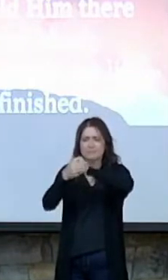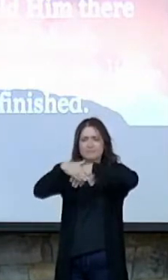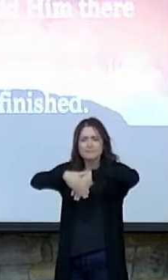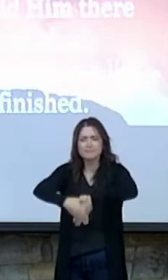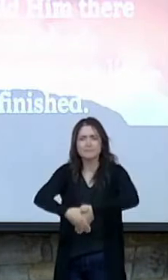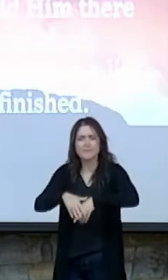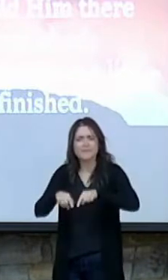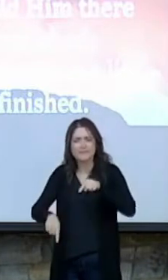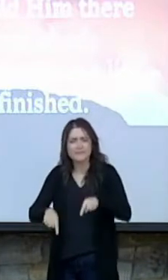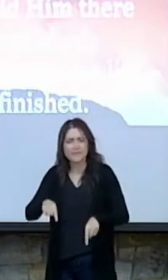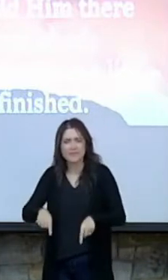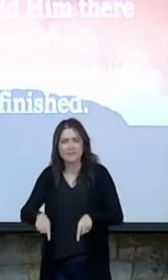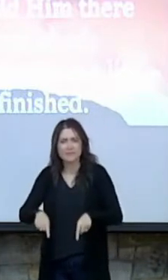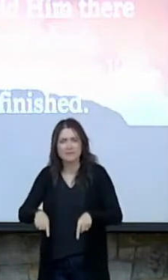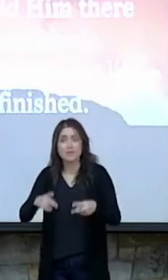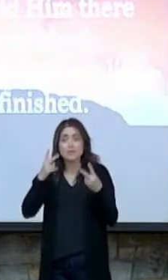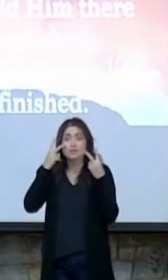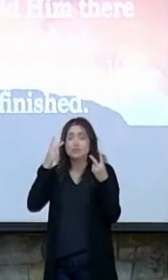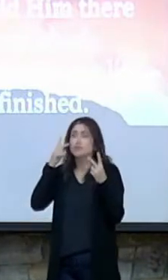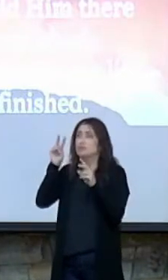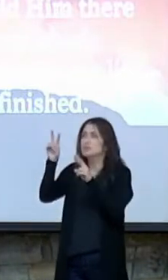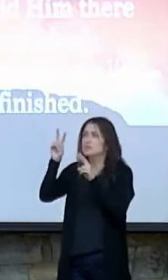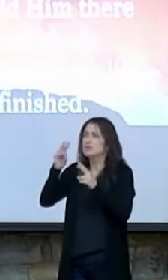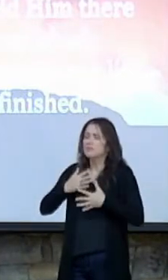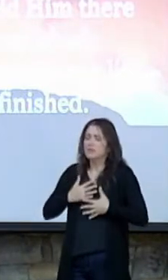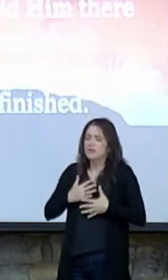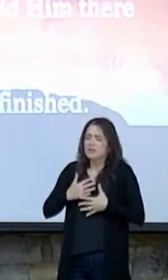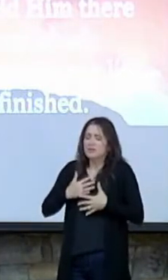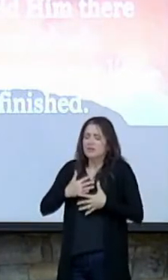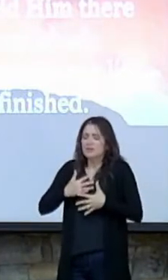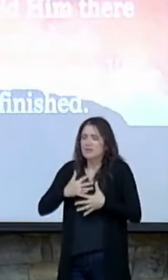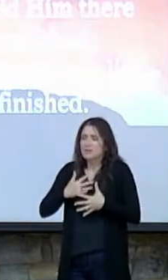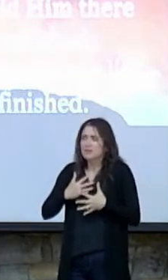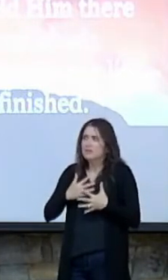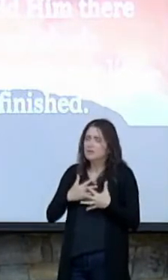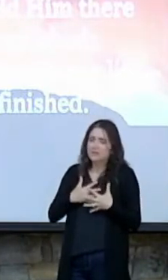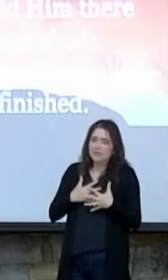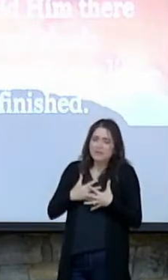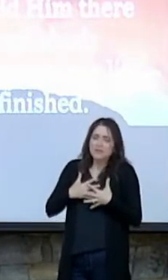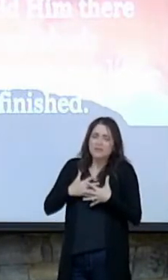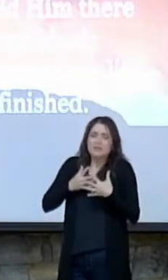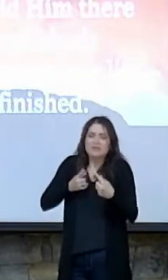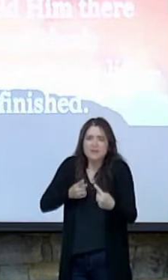Do you see him struggle to breathe as he hangs there on that cross?